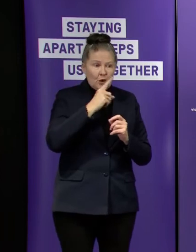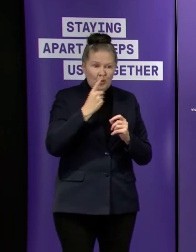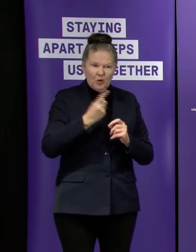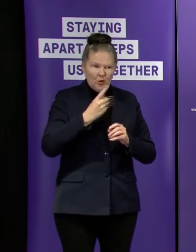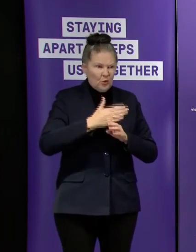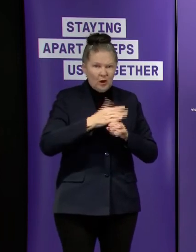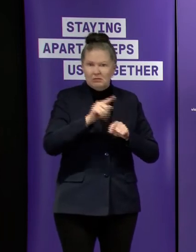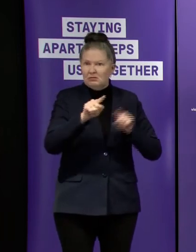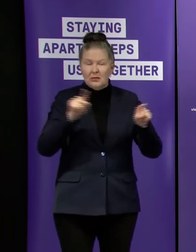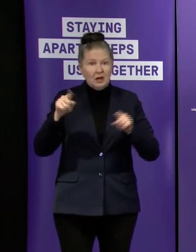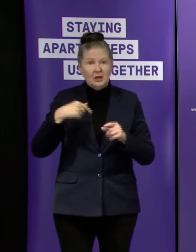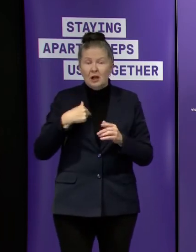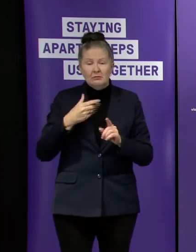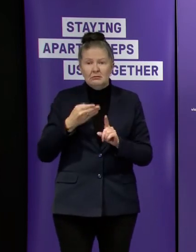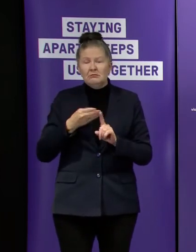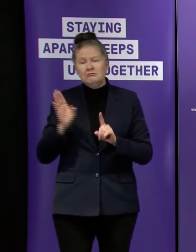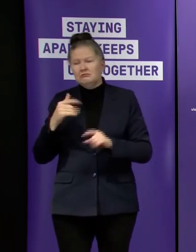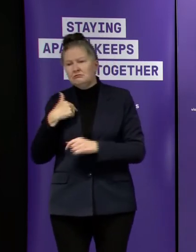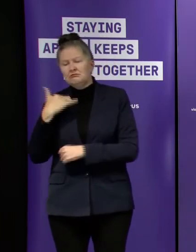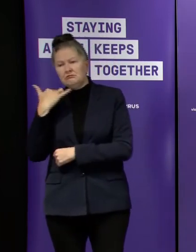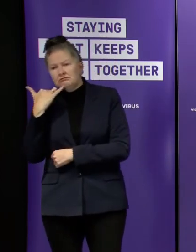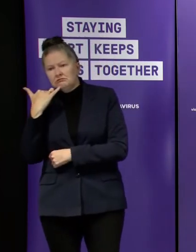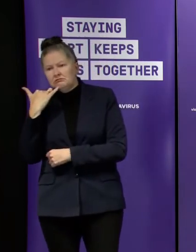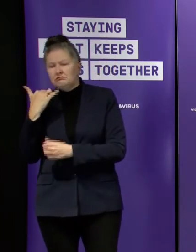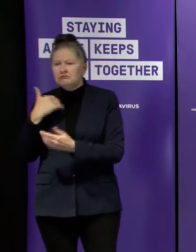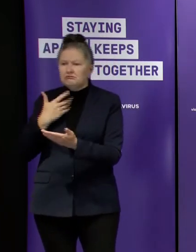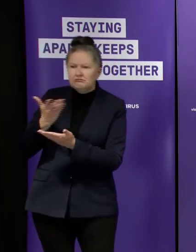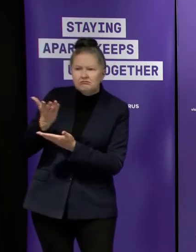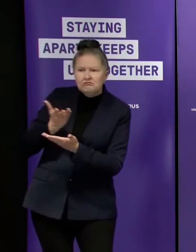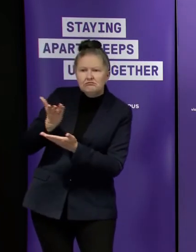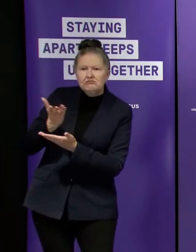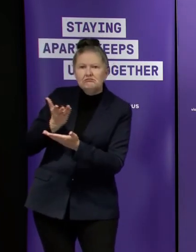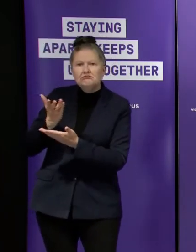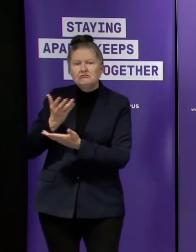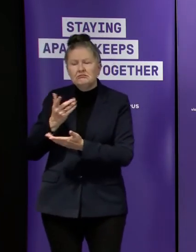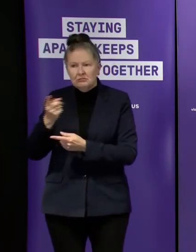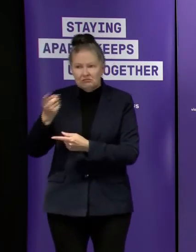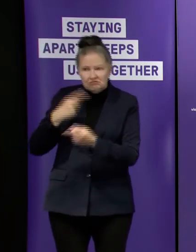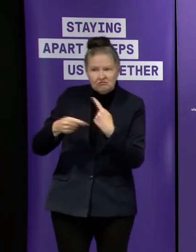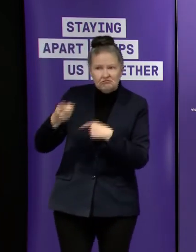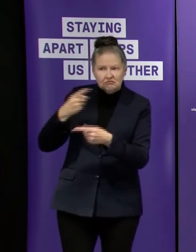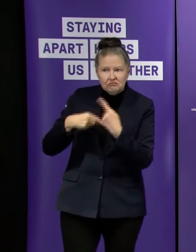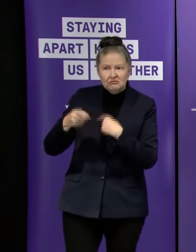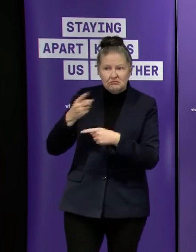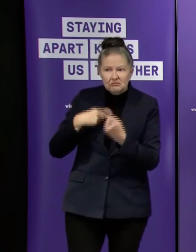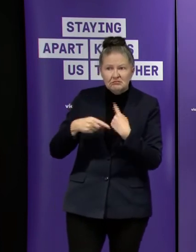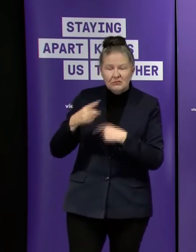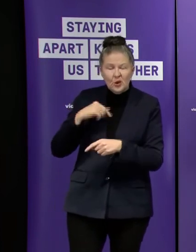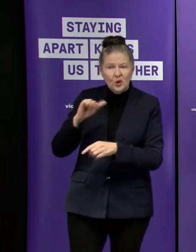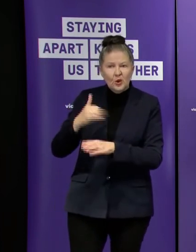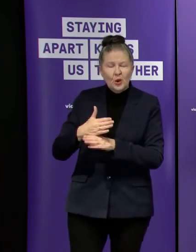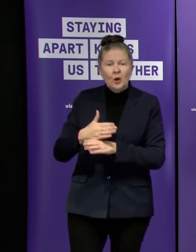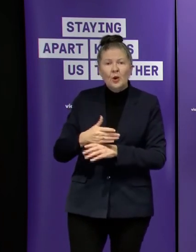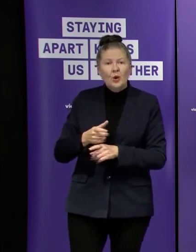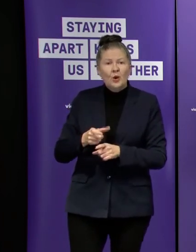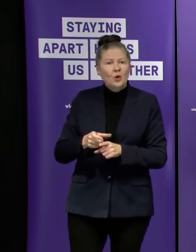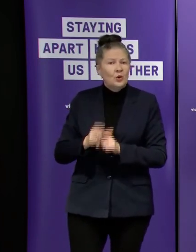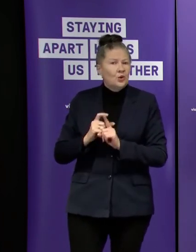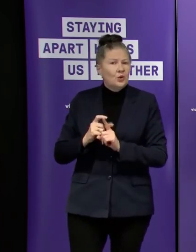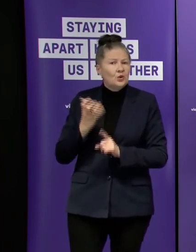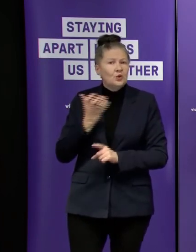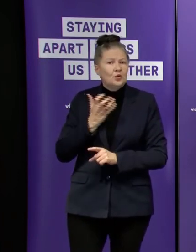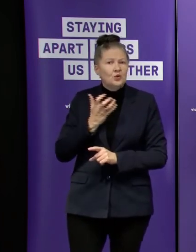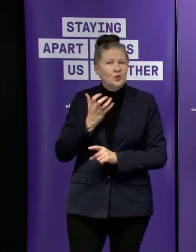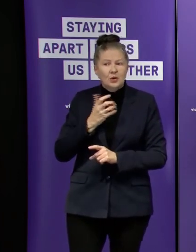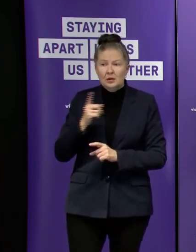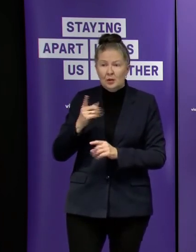just offline just listening to them tell me stories about what they've been doing you know it's very very challenging to work long shifts sometimes